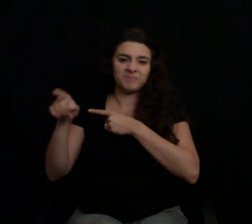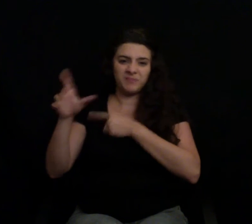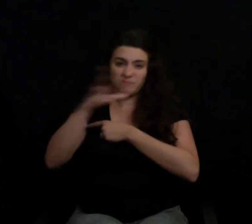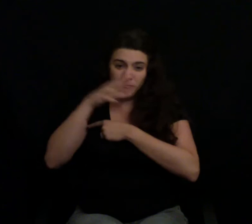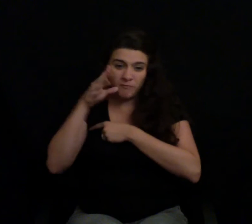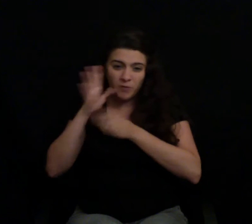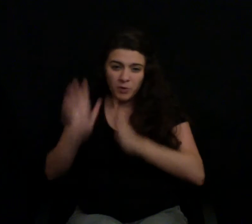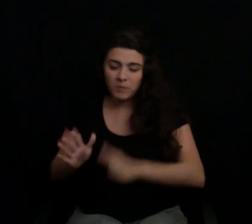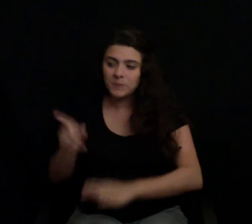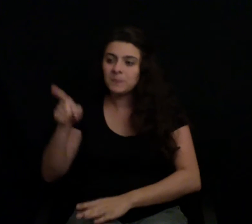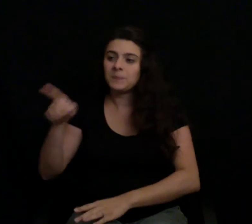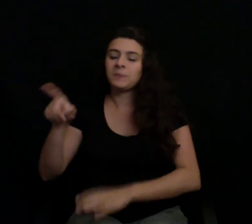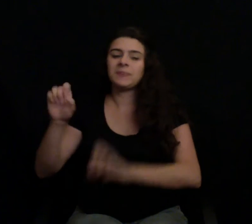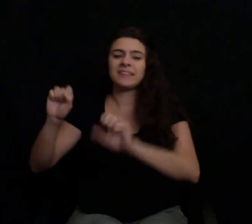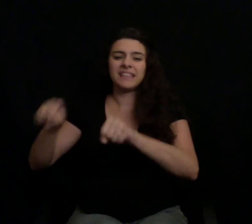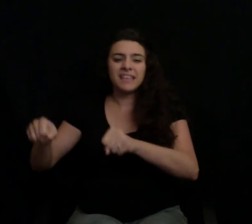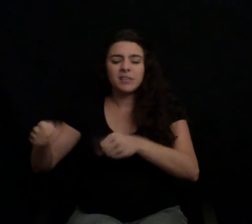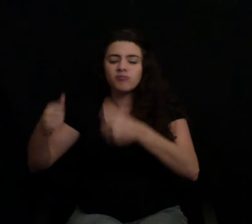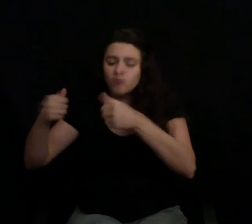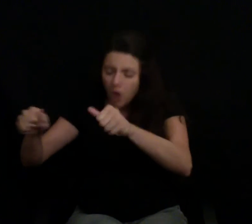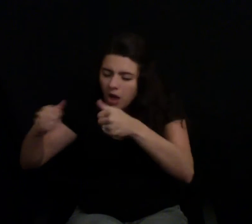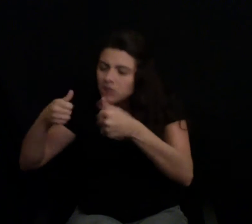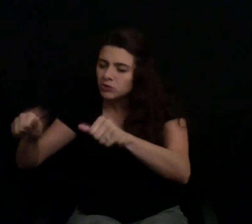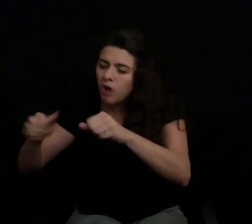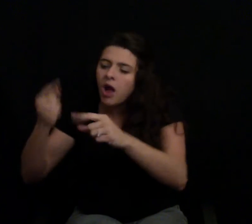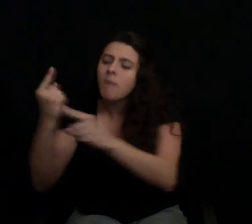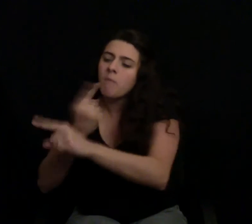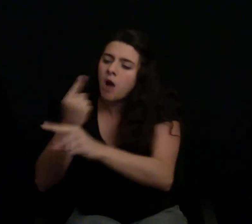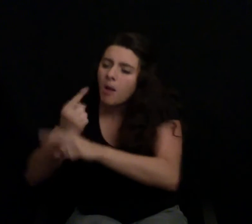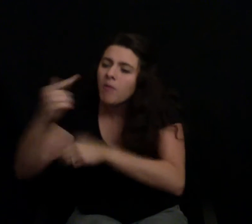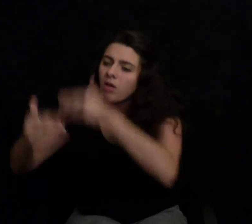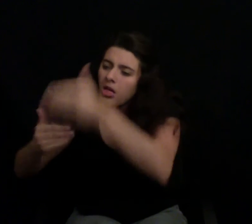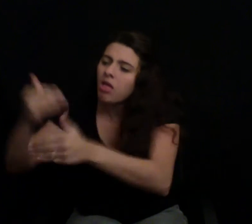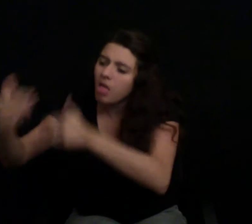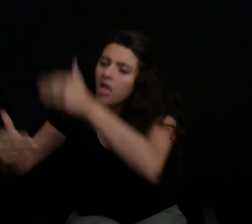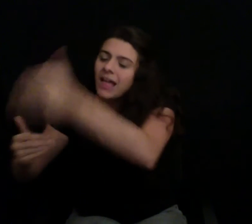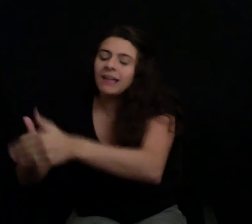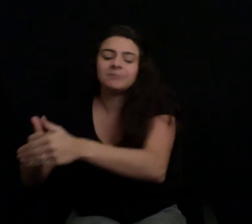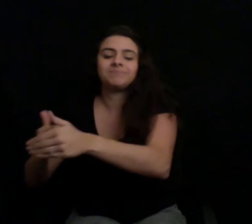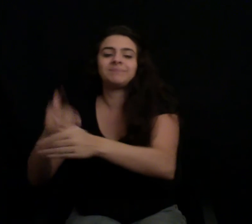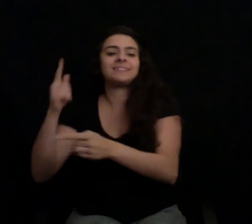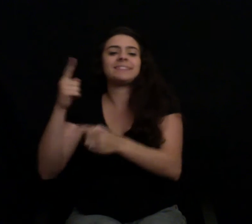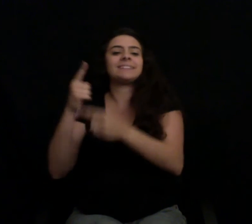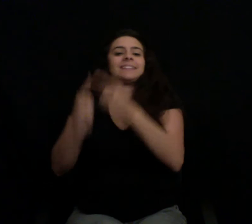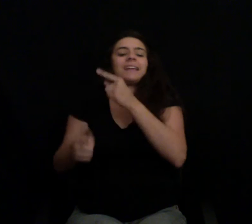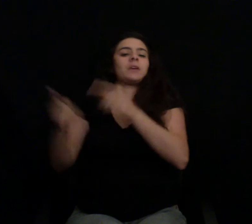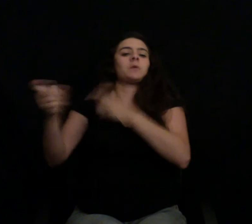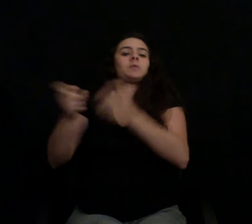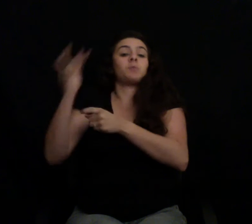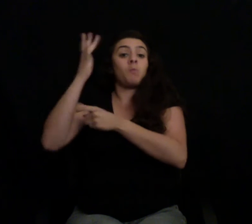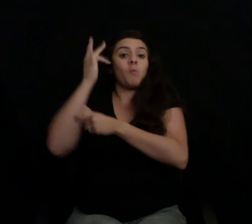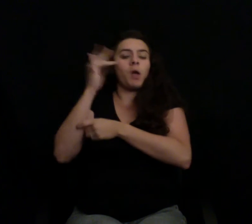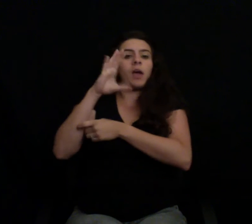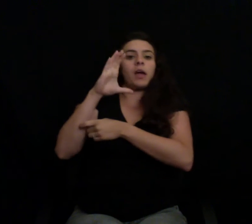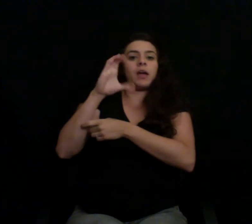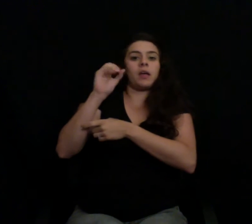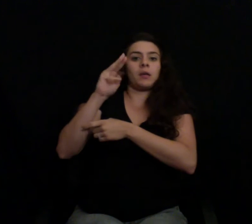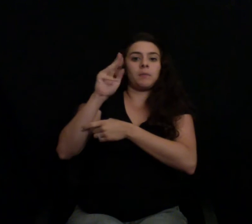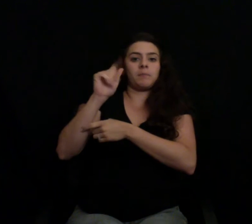the system that he's having to raise them in. It's an indoor system. It's basically no, it is no windows. It's 30,000